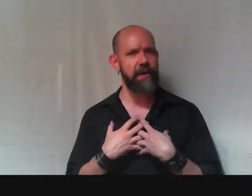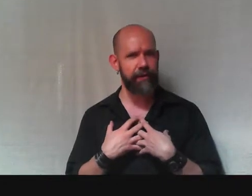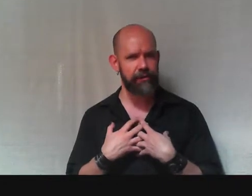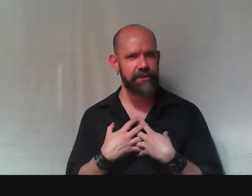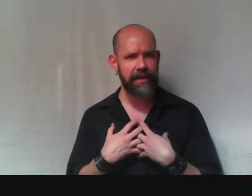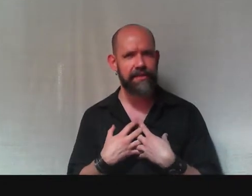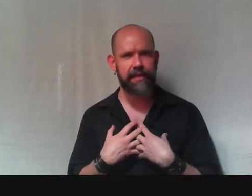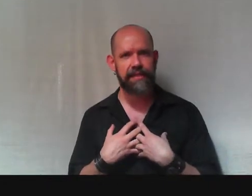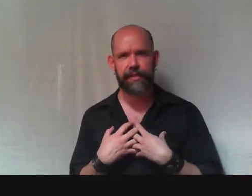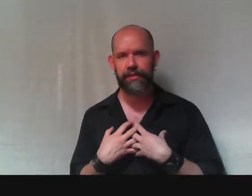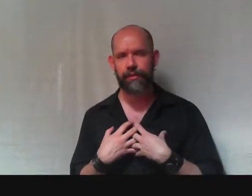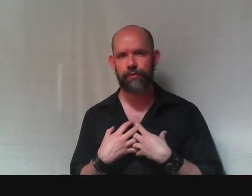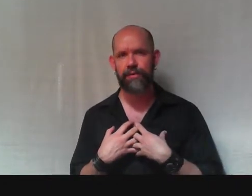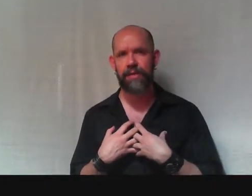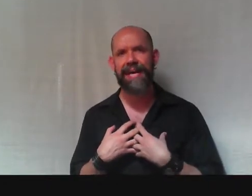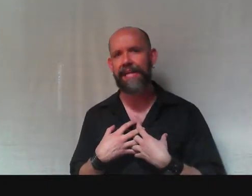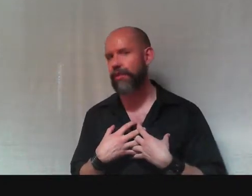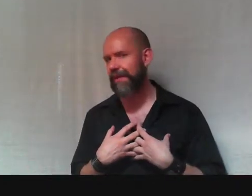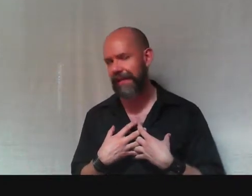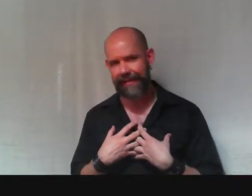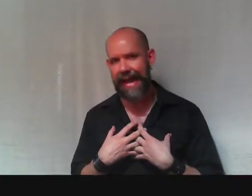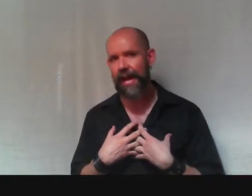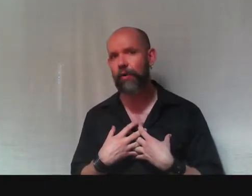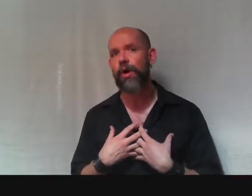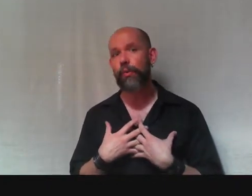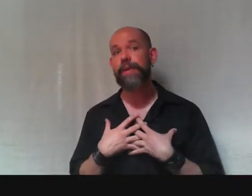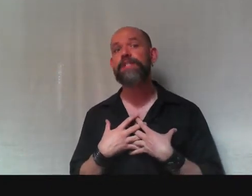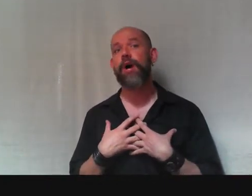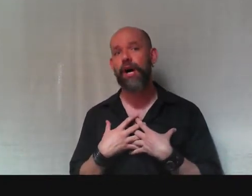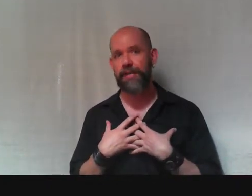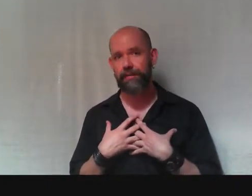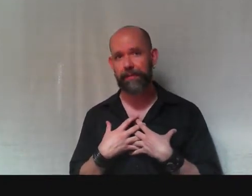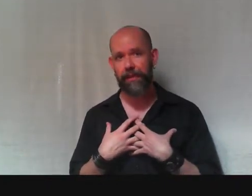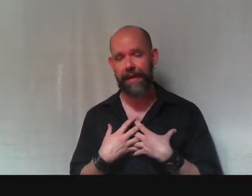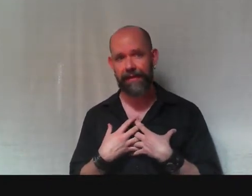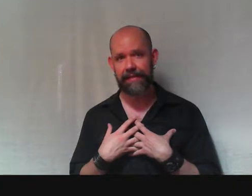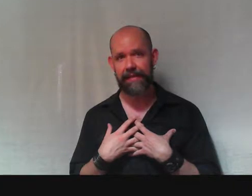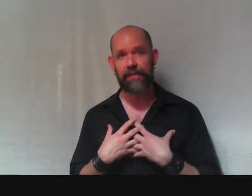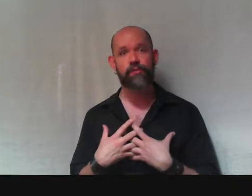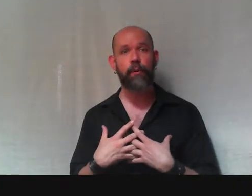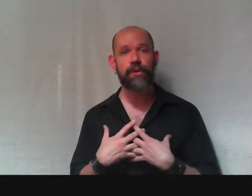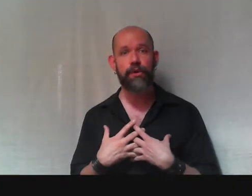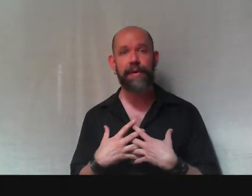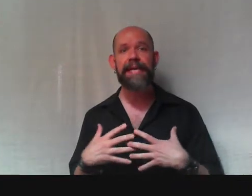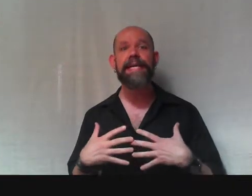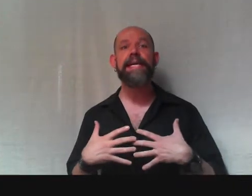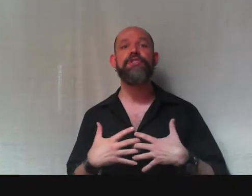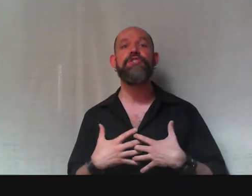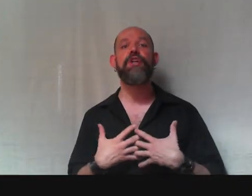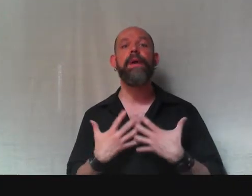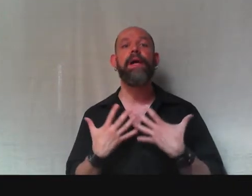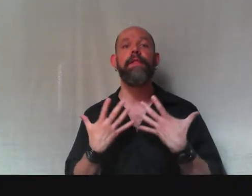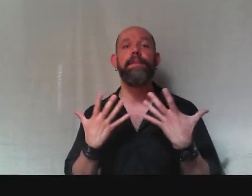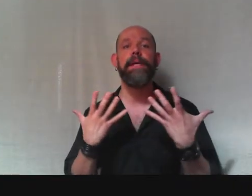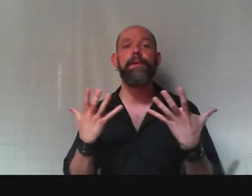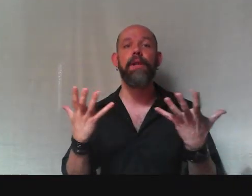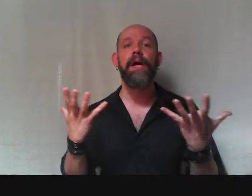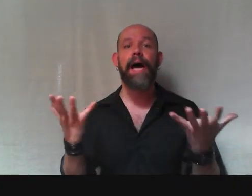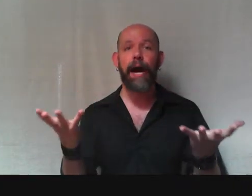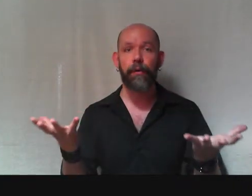out your stance on these issues. And so, now, when we talk to people about these things, what we're doing is showing other people our